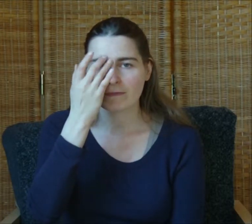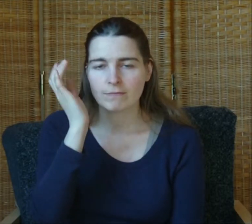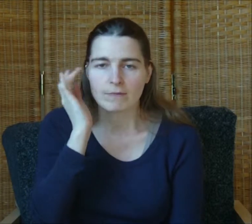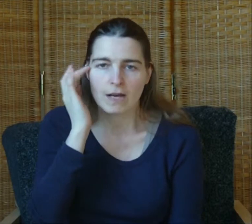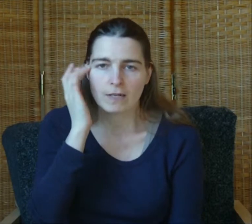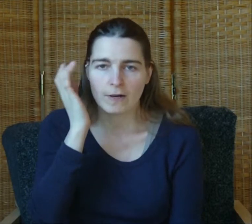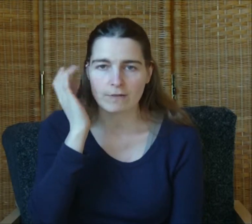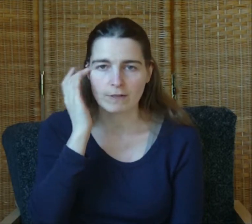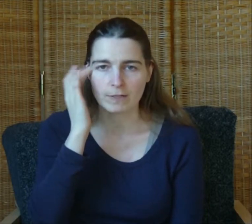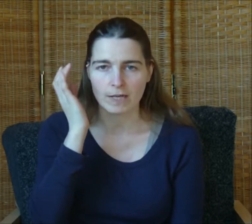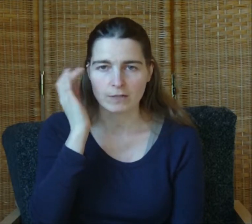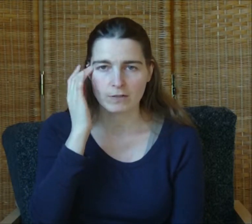I know I have limitations.